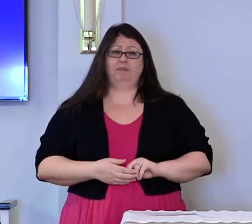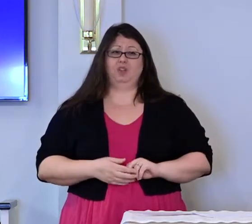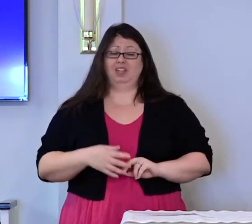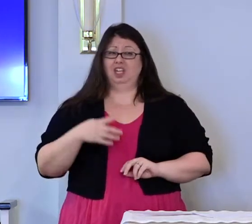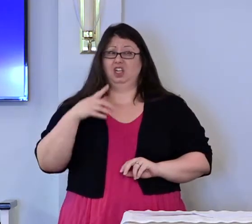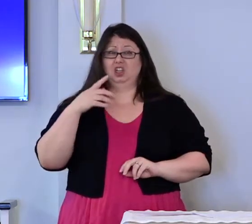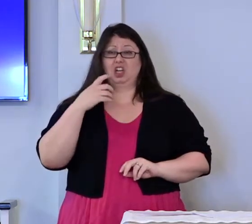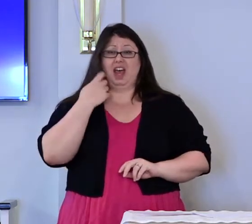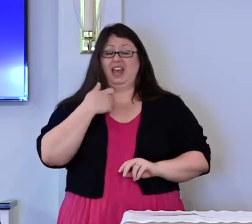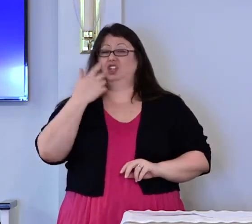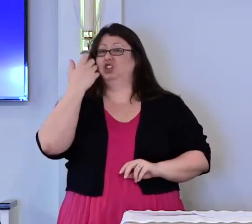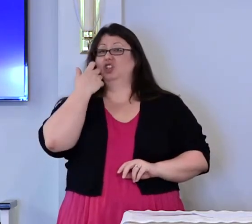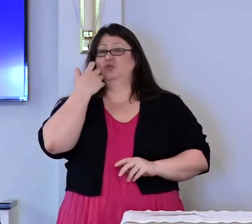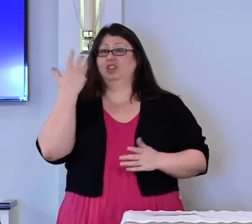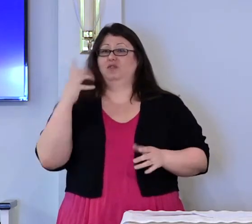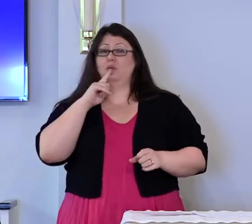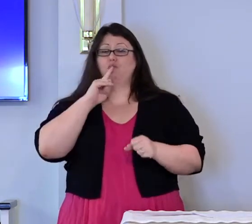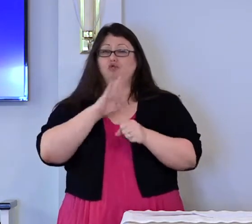just made a promise